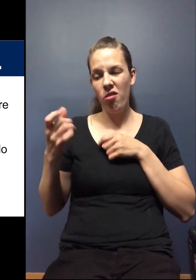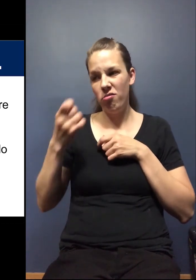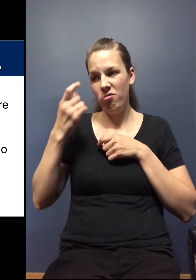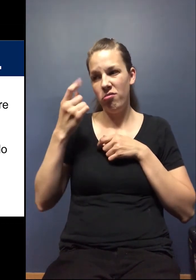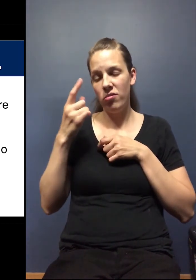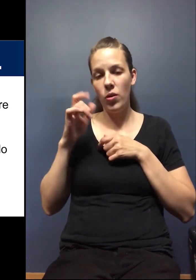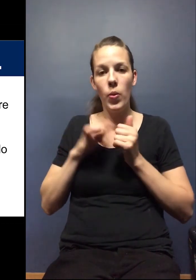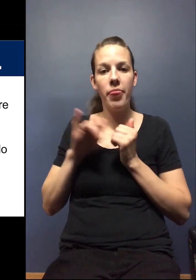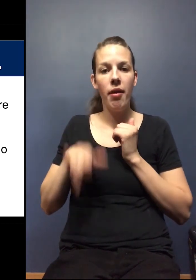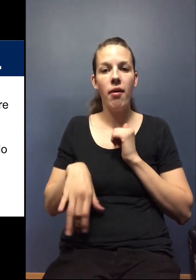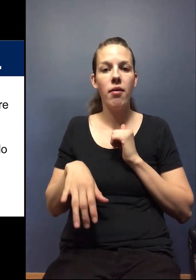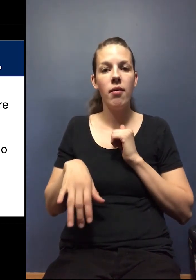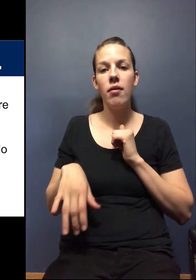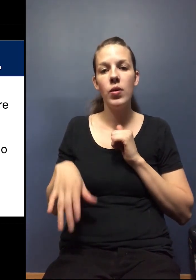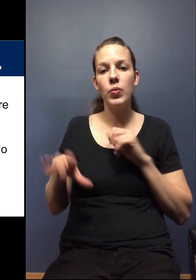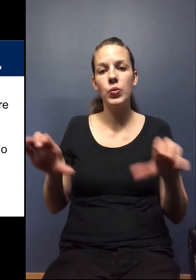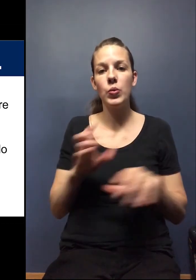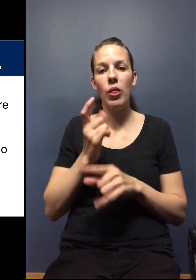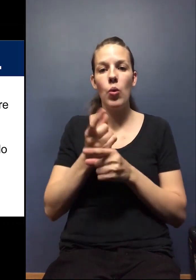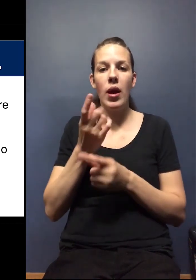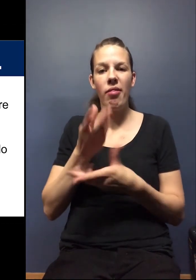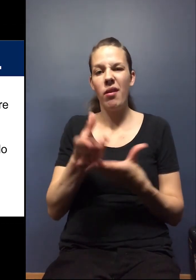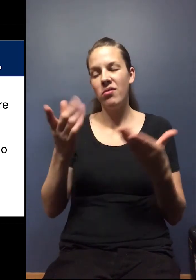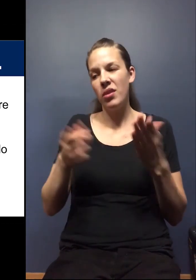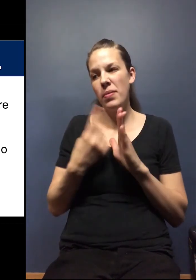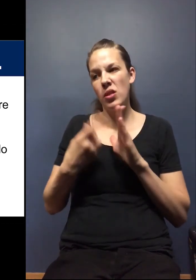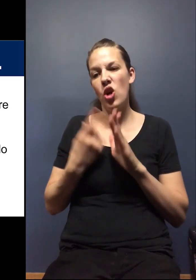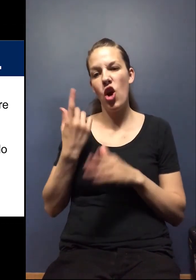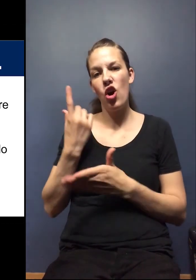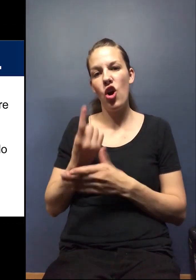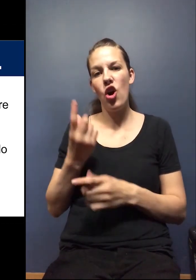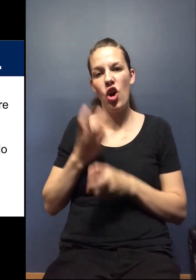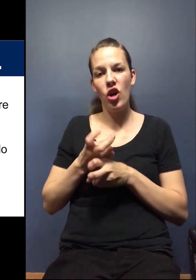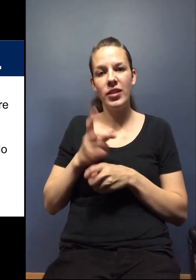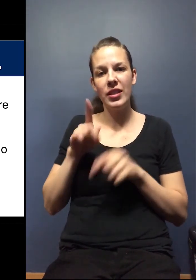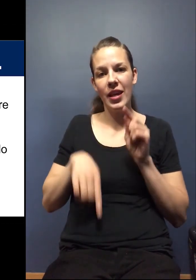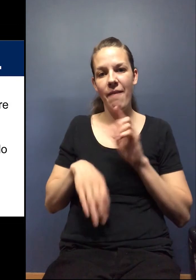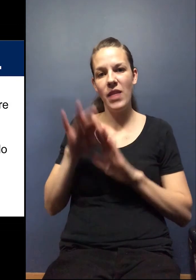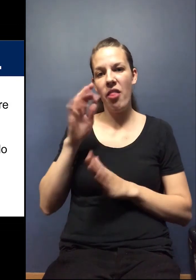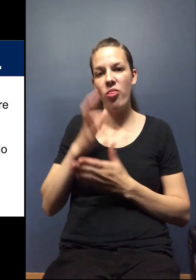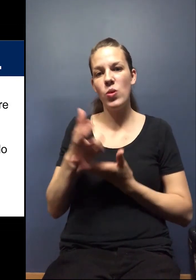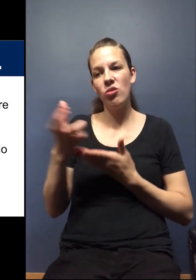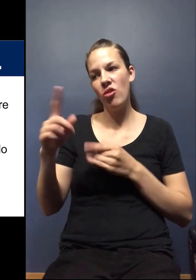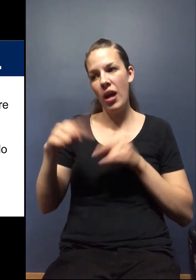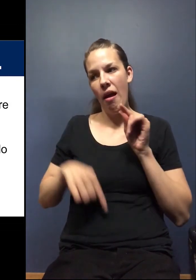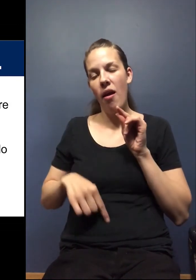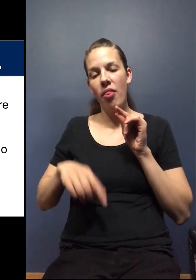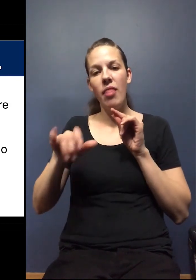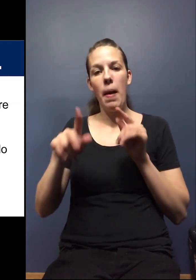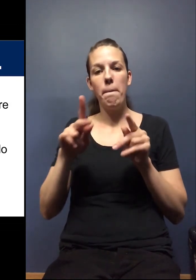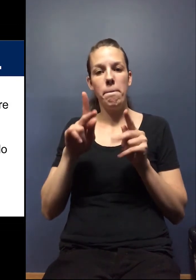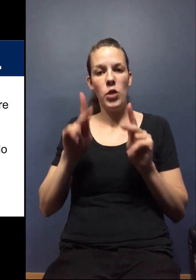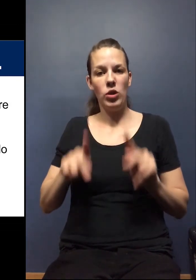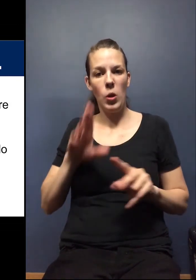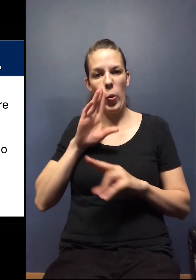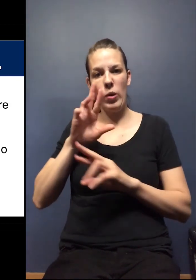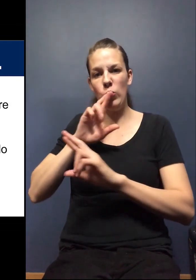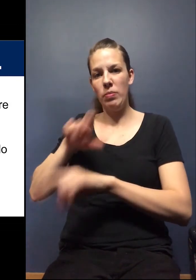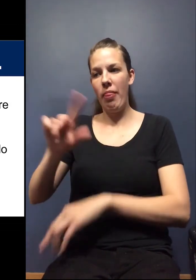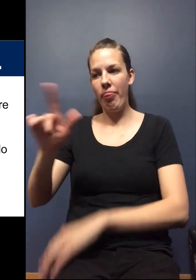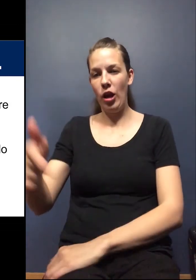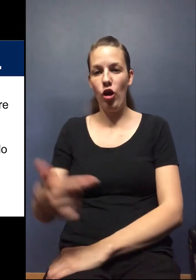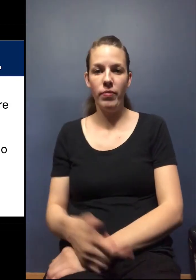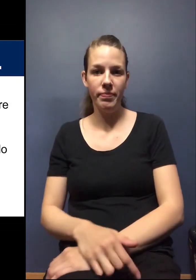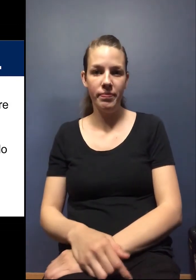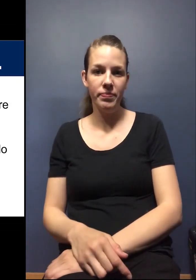with, uh, we want to do the right thing and sometimes it's hard to because you can't find the resources. So for this person, I will respond offline to